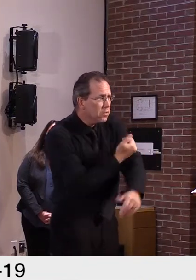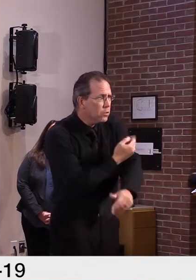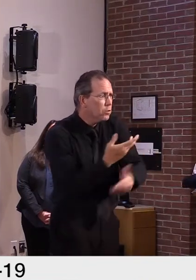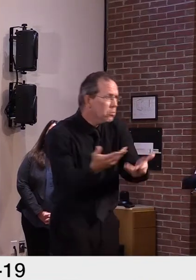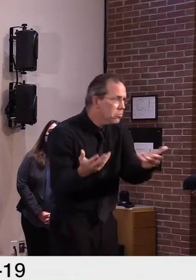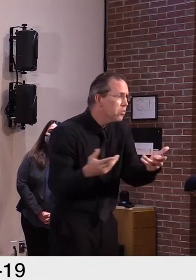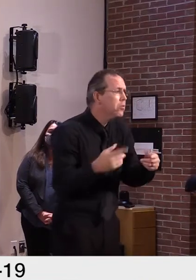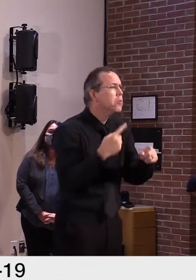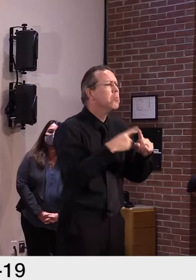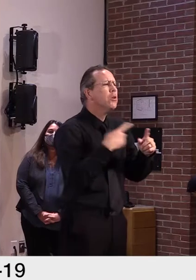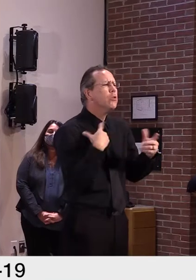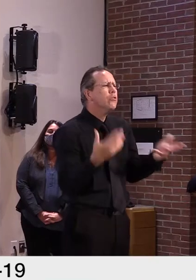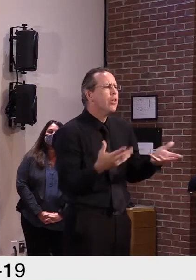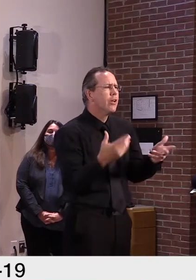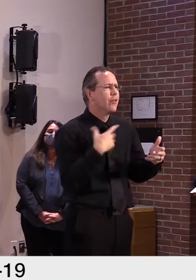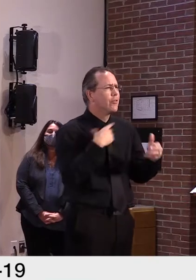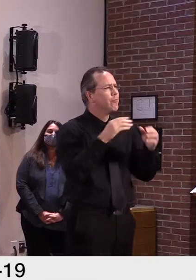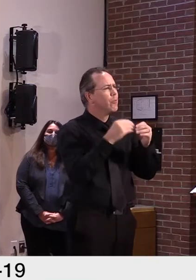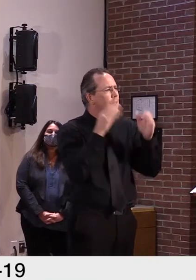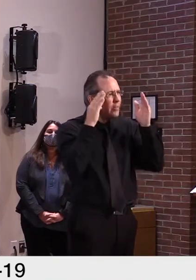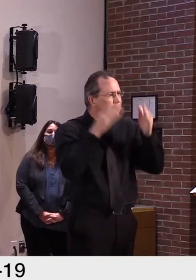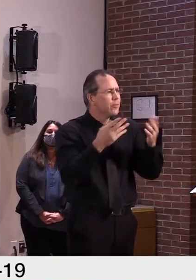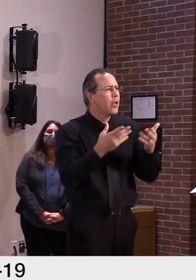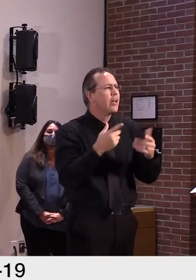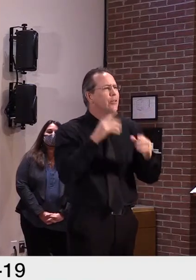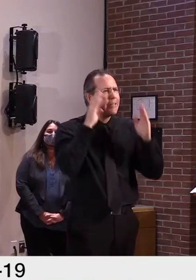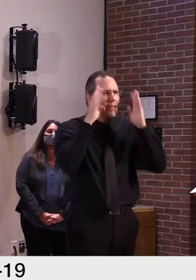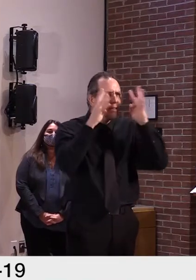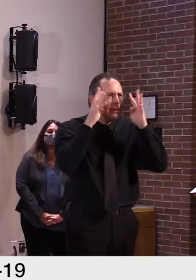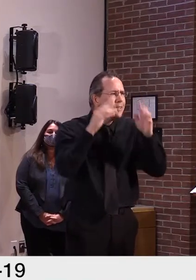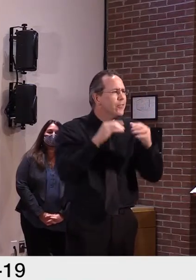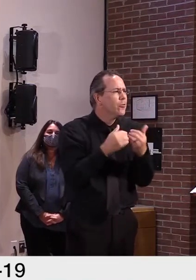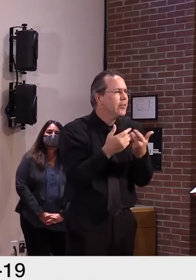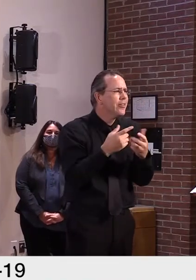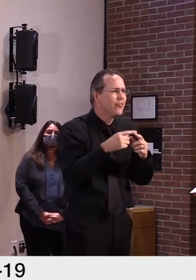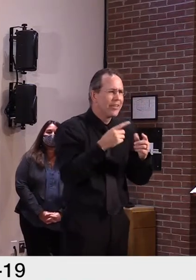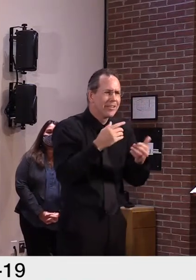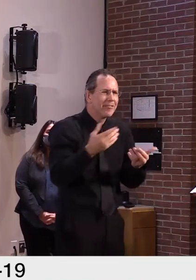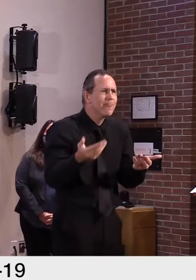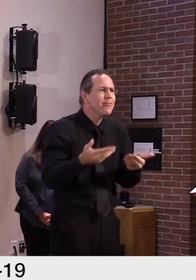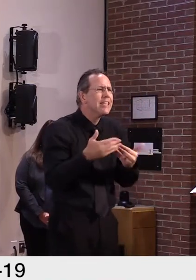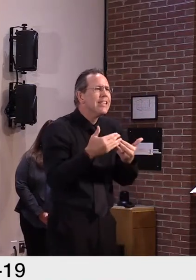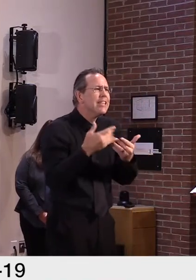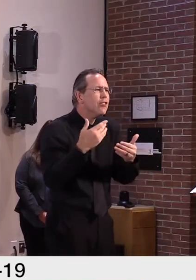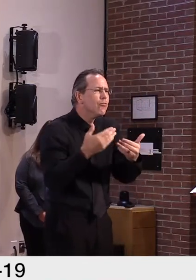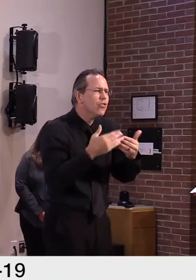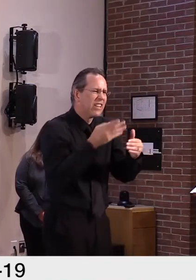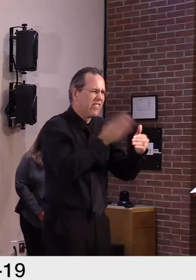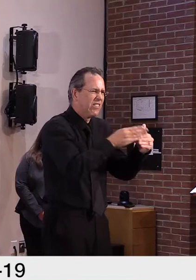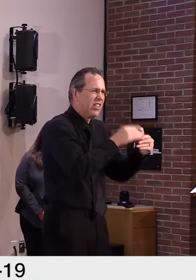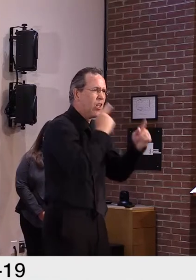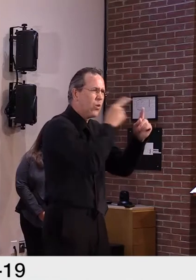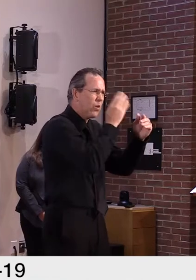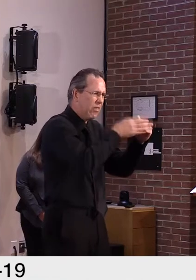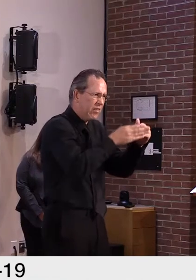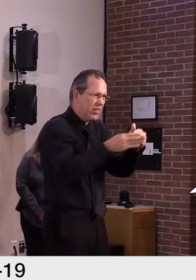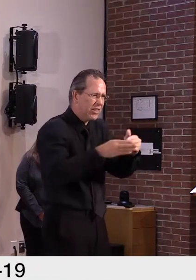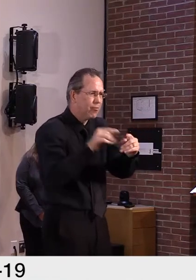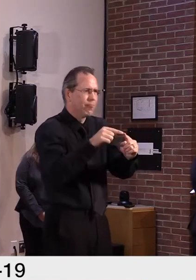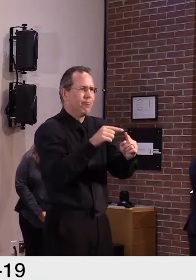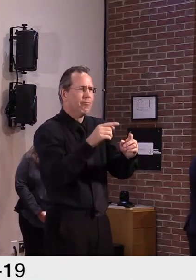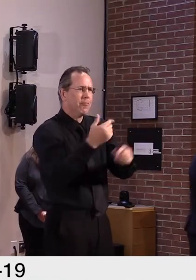literally, to provide a reason to enhance the uptake of that, will get us